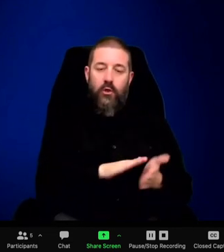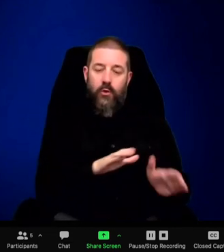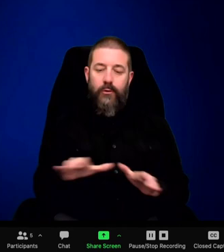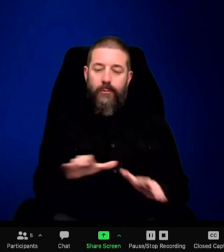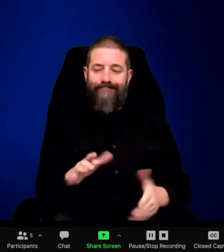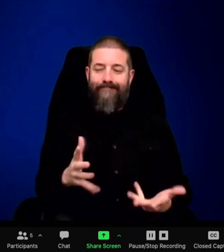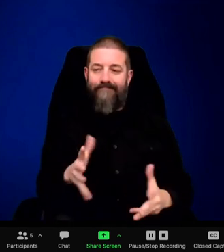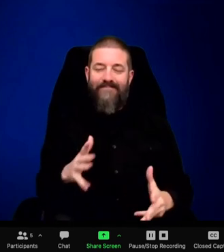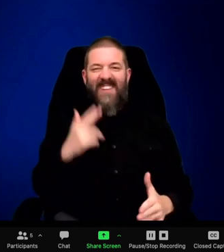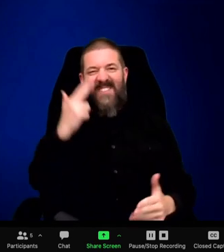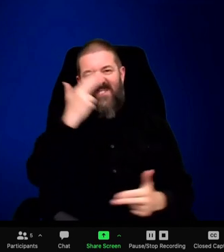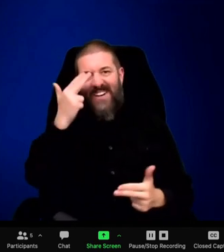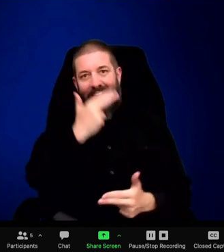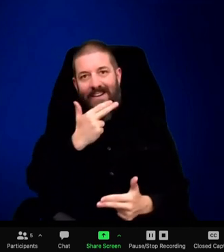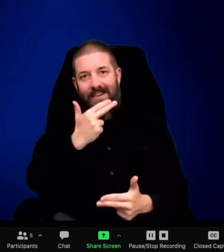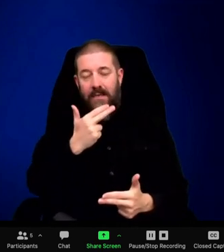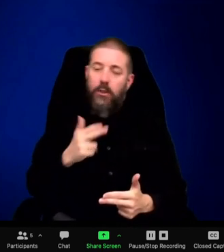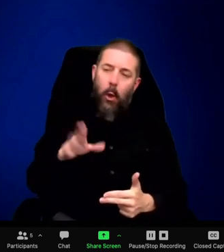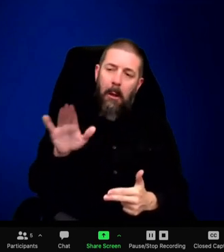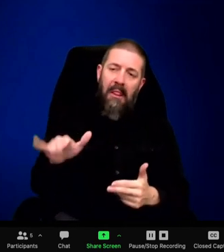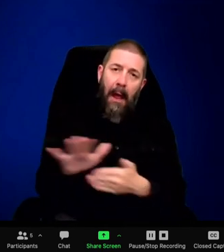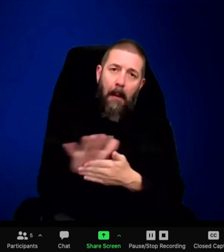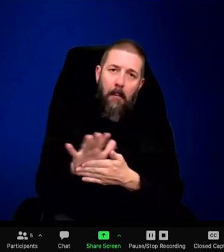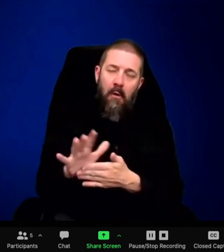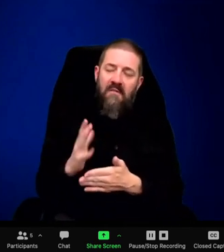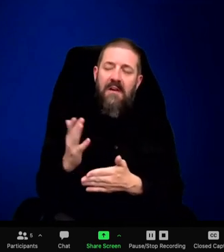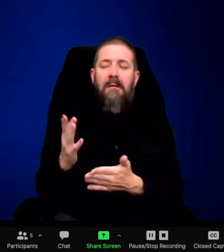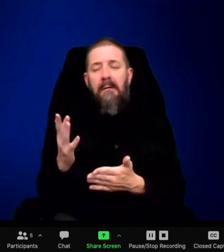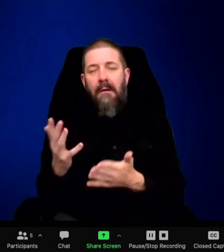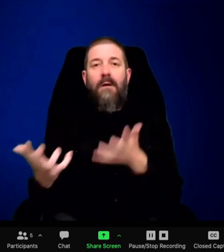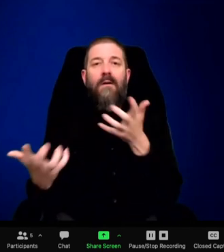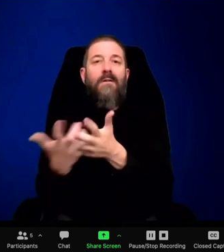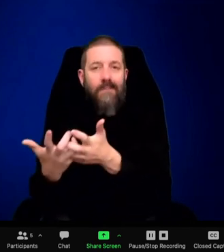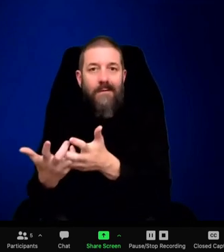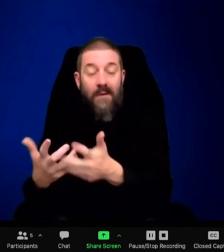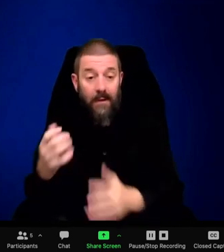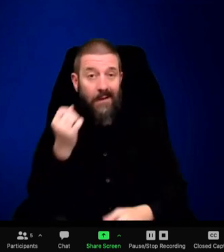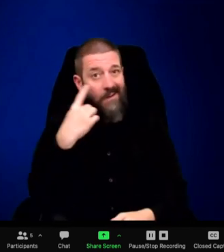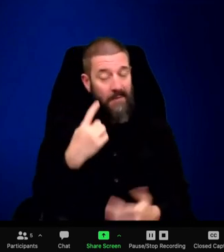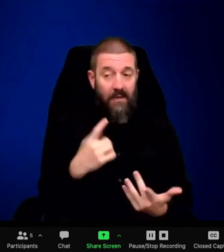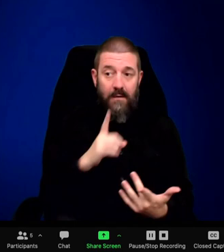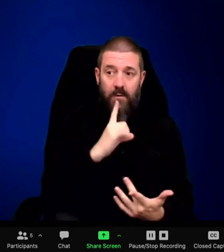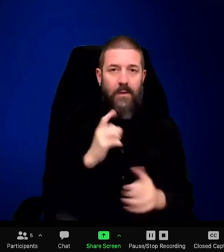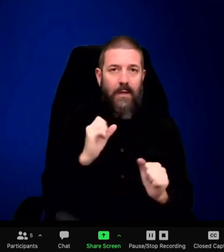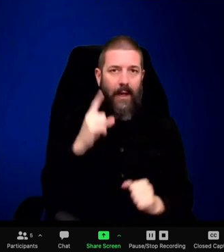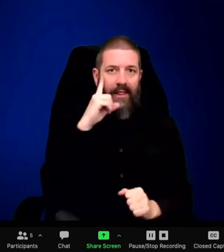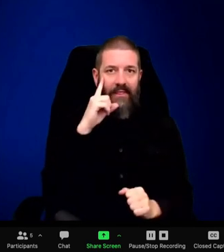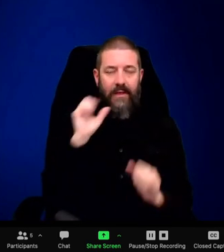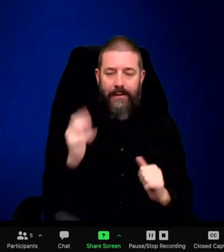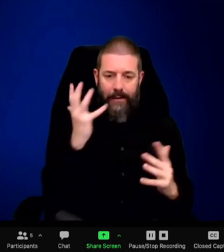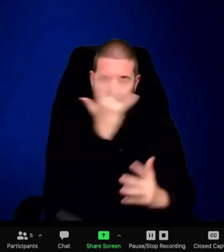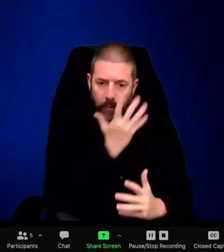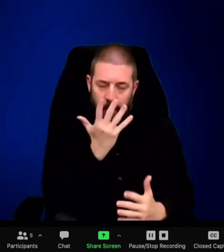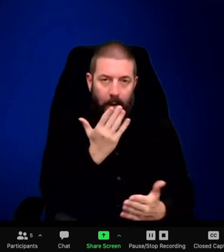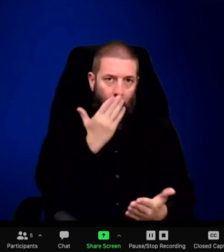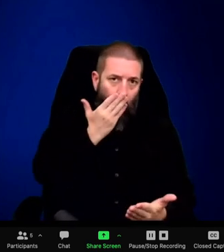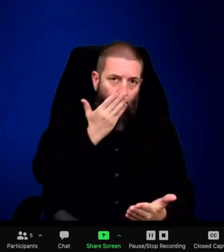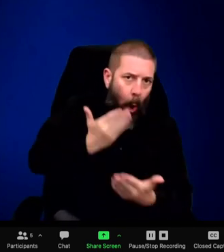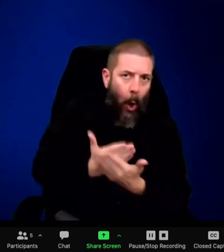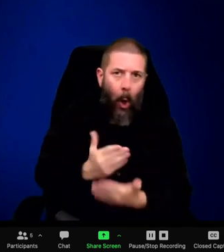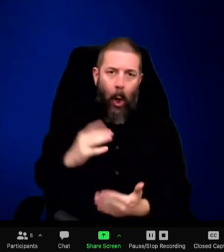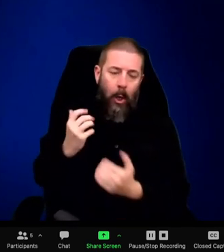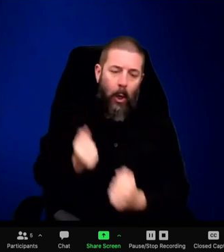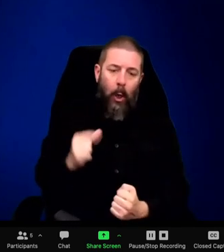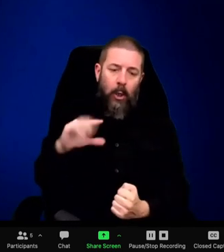maybe now it's perfected, the cost comes down. There has been some interest in, in Hollywood people in the book. So we'll